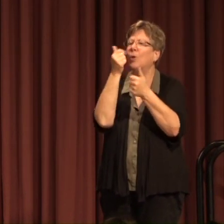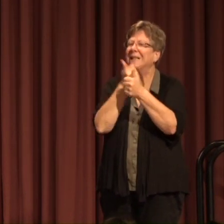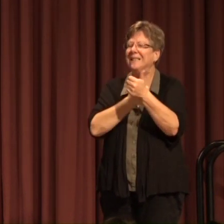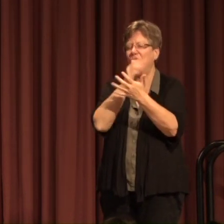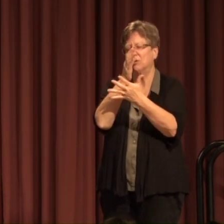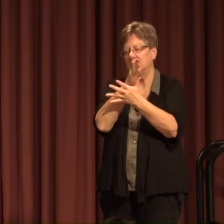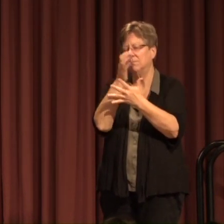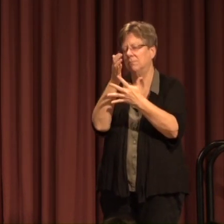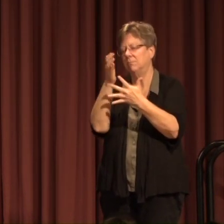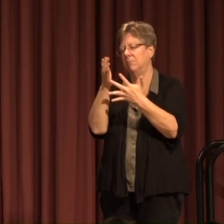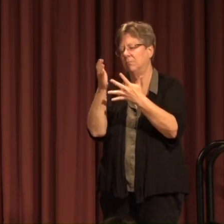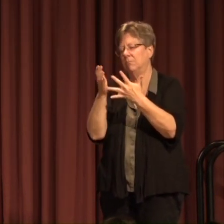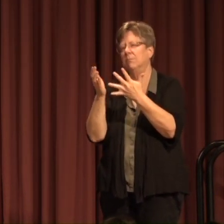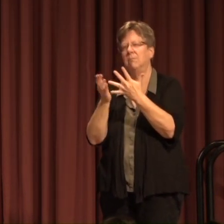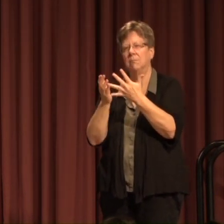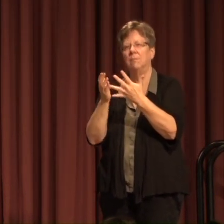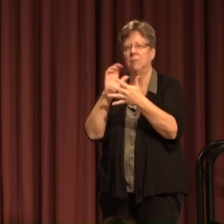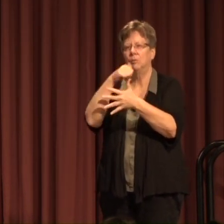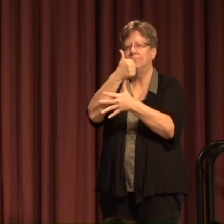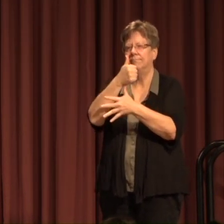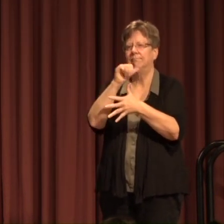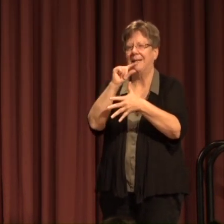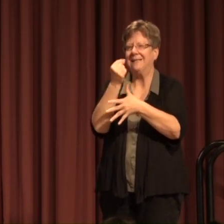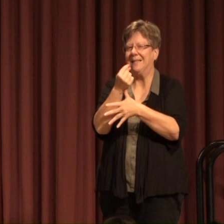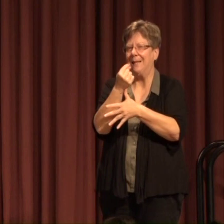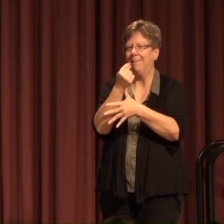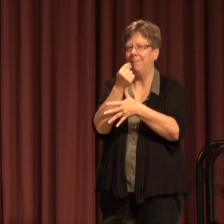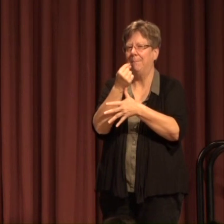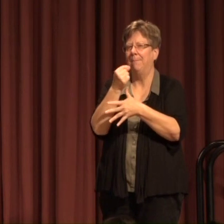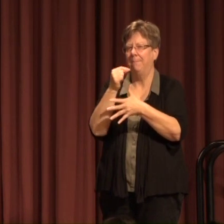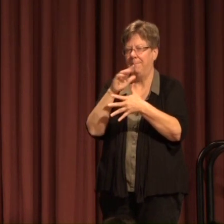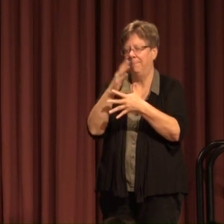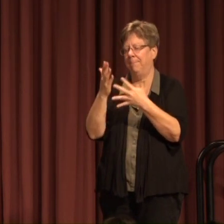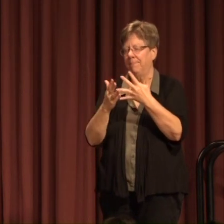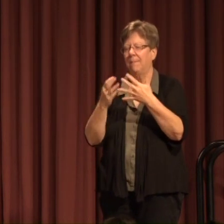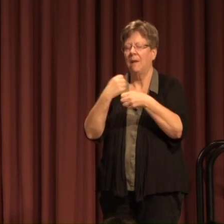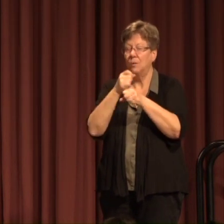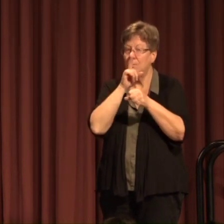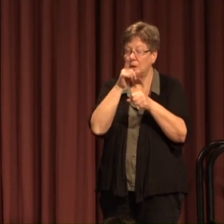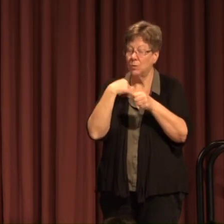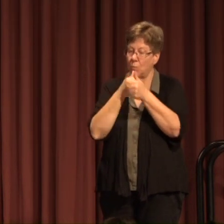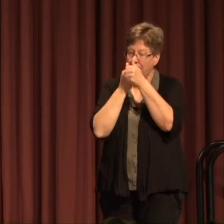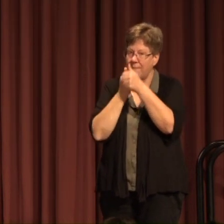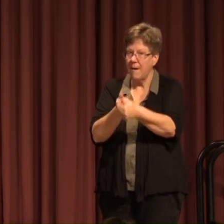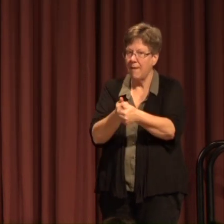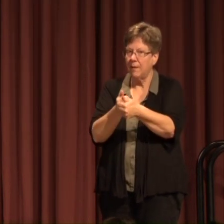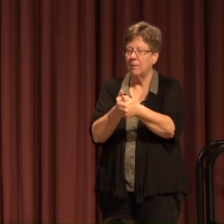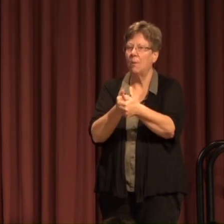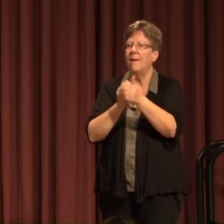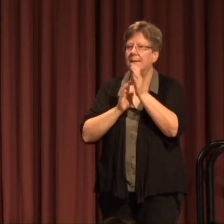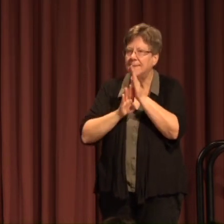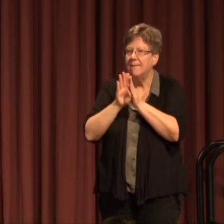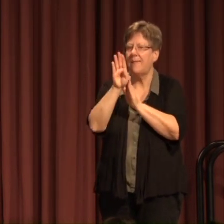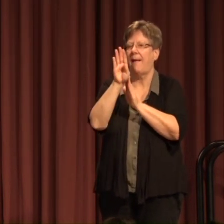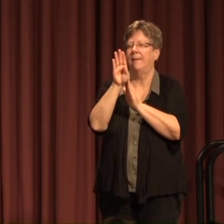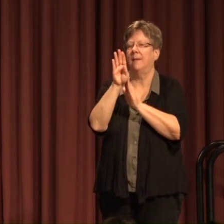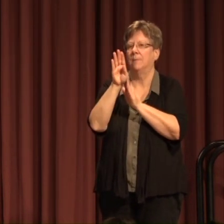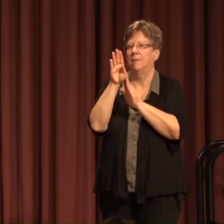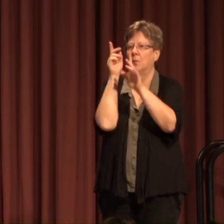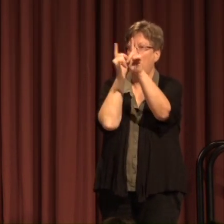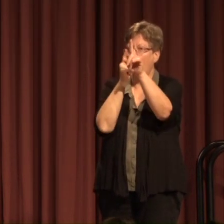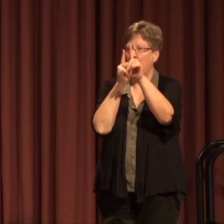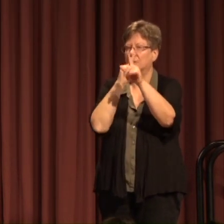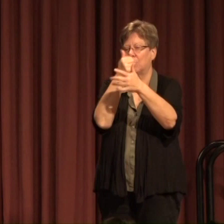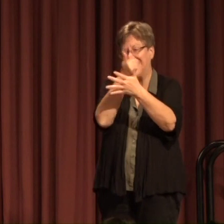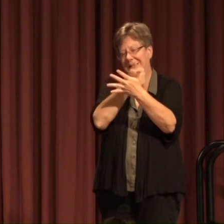five Strategic opportunities To really make sure That we follow up And develop operational goals